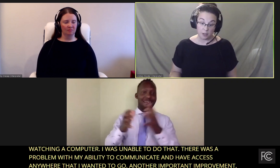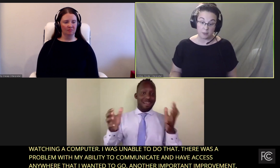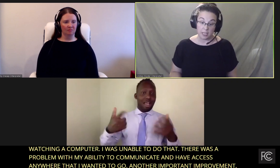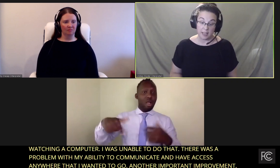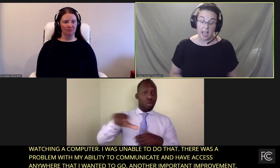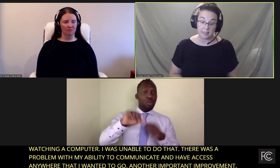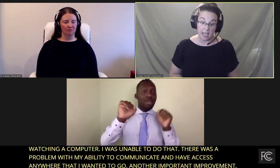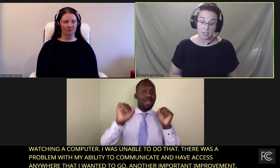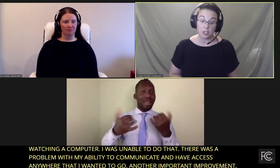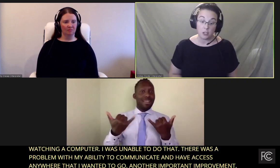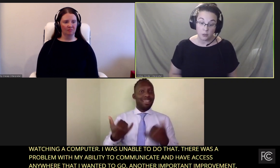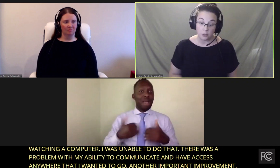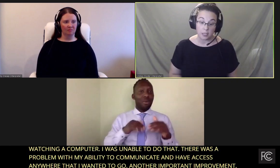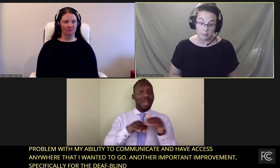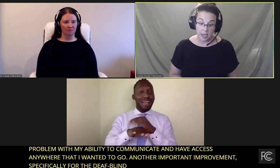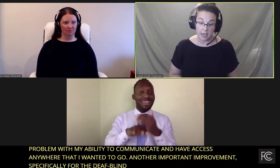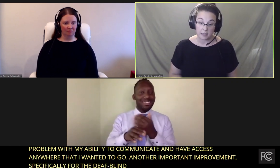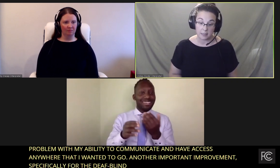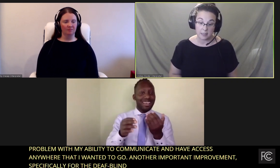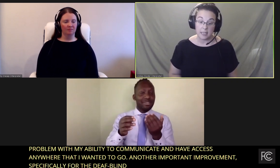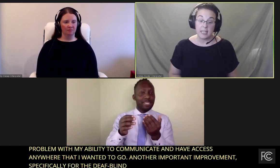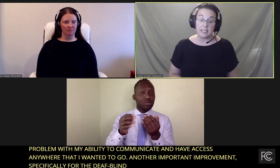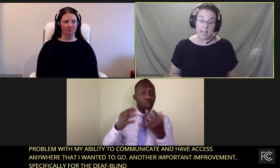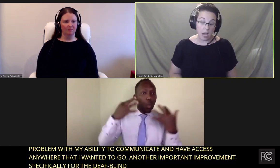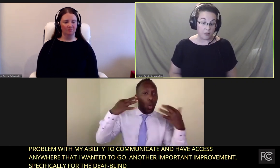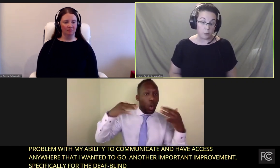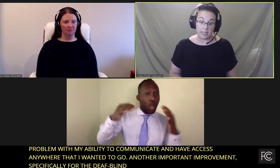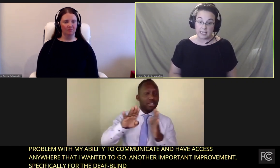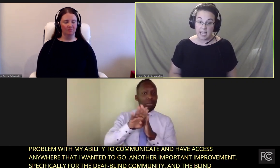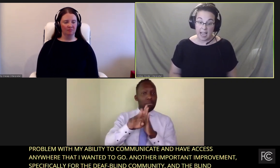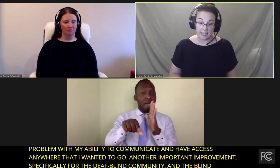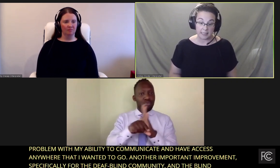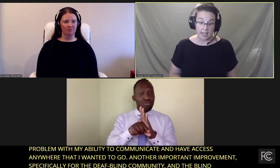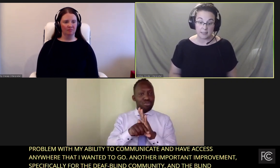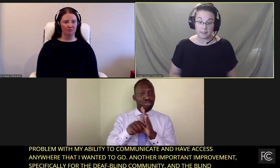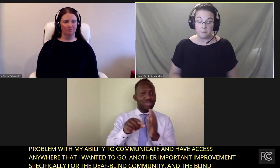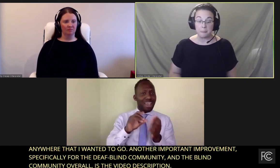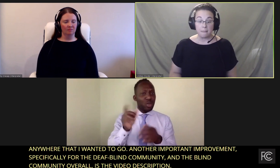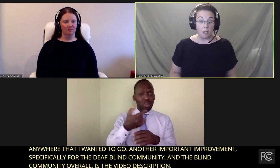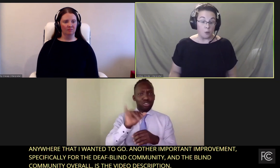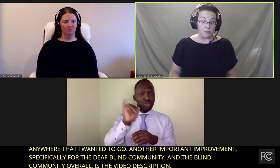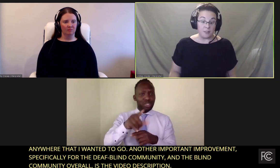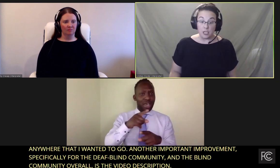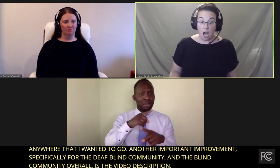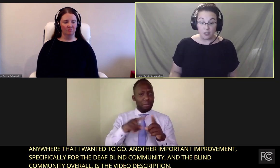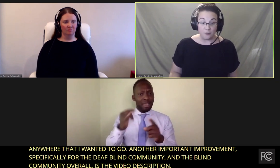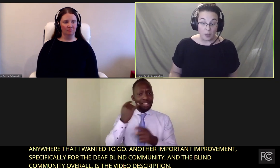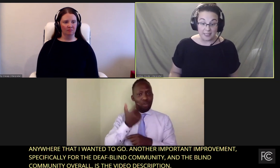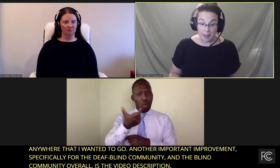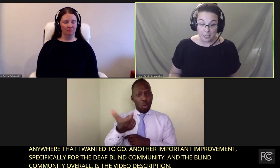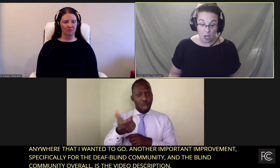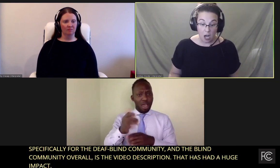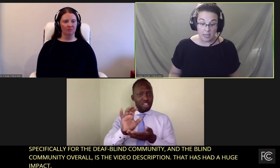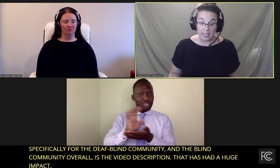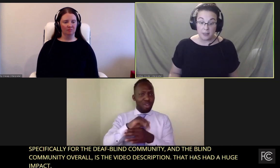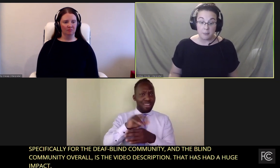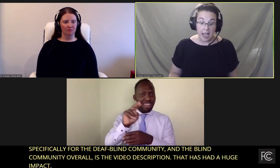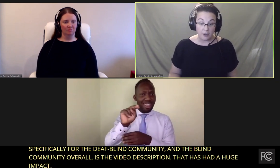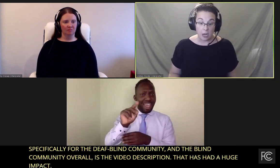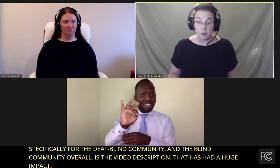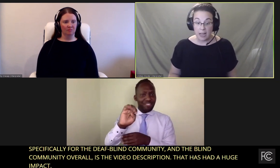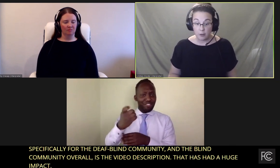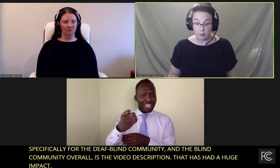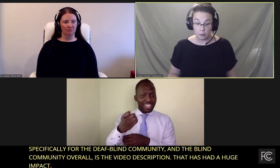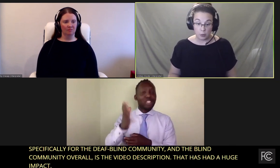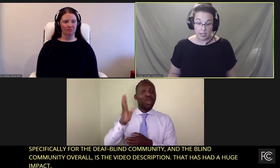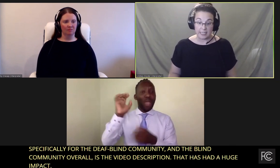video description. That has had a huge impact now that we can access the knowledge of what's happening on in the